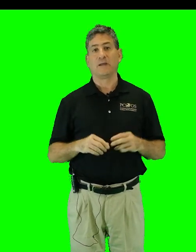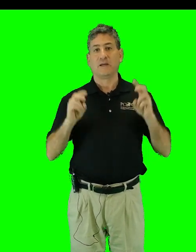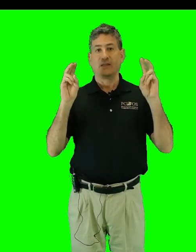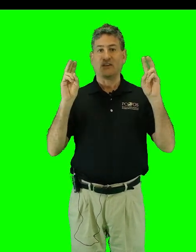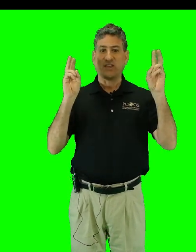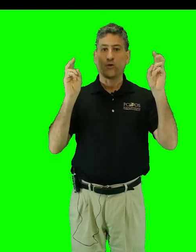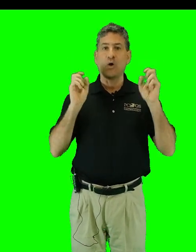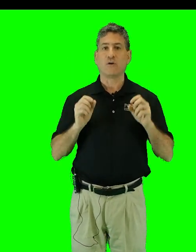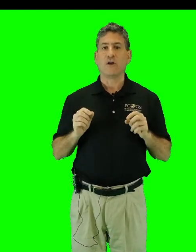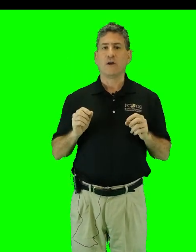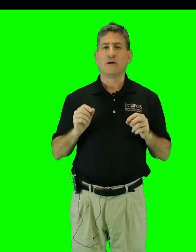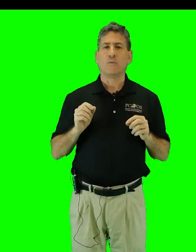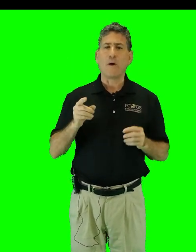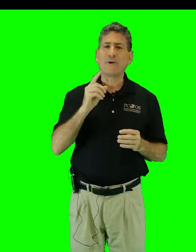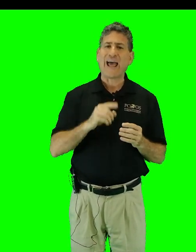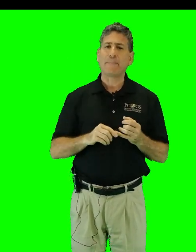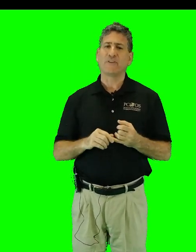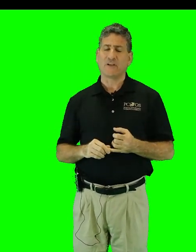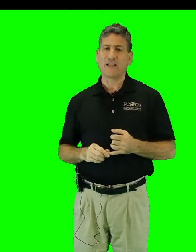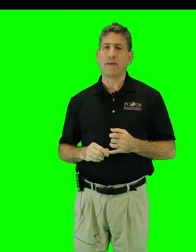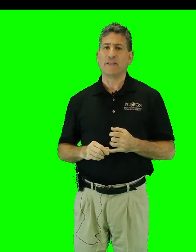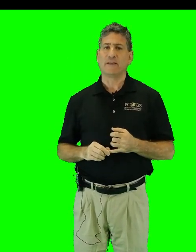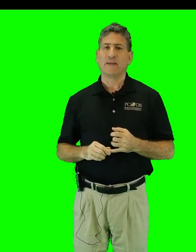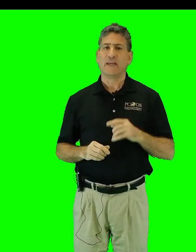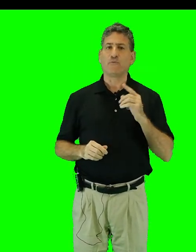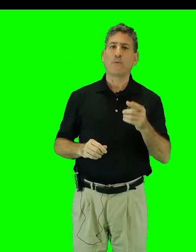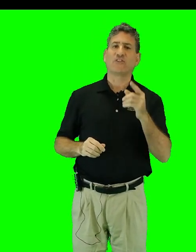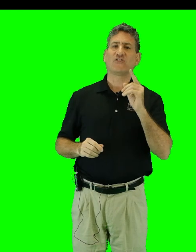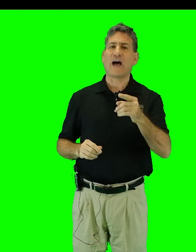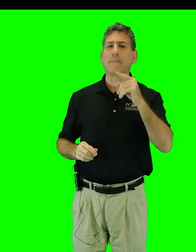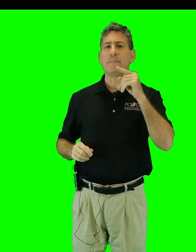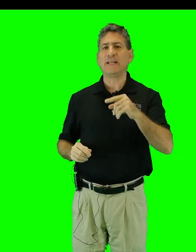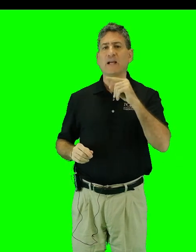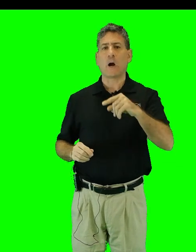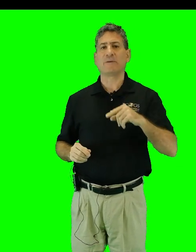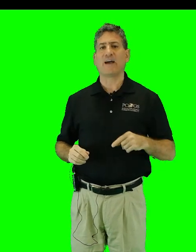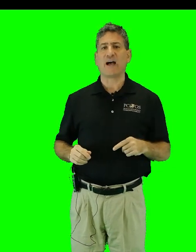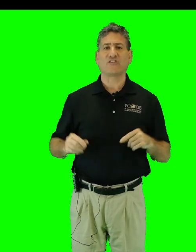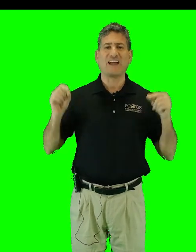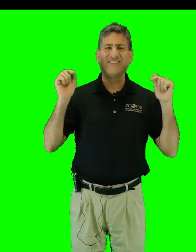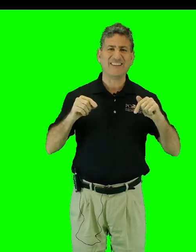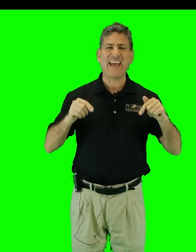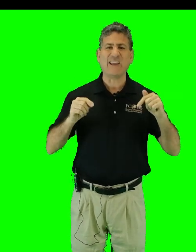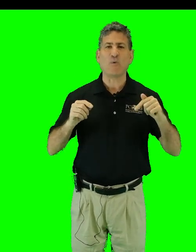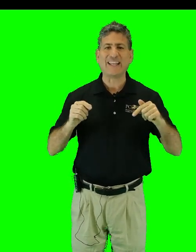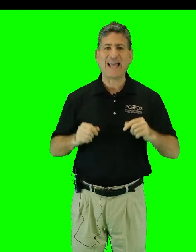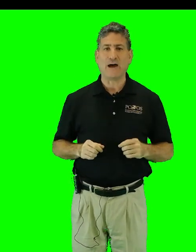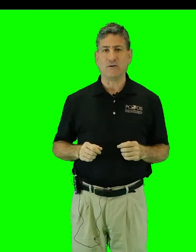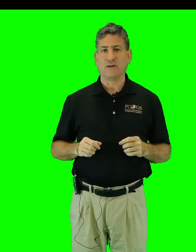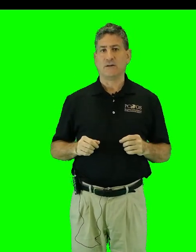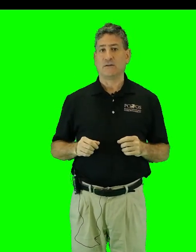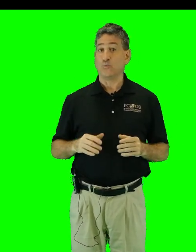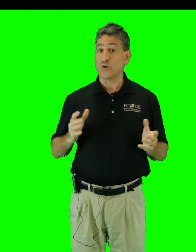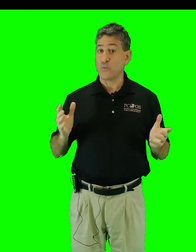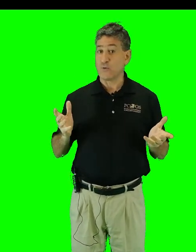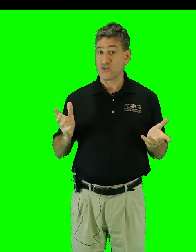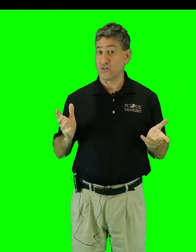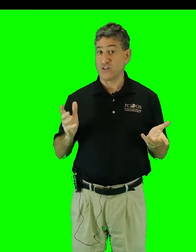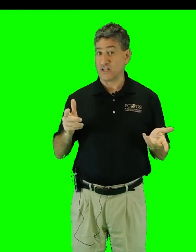They say, quote, What would happen to the climate if we were to stop emitting carbon dioxide today, right now? Would we return to the